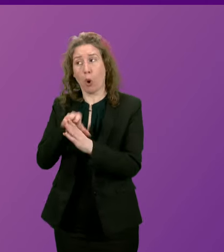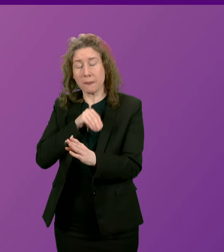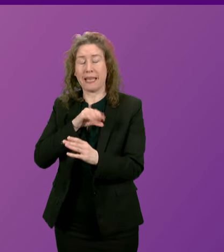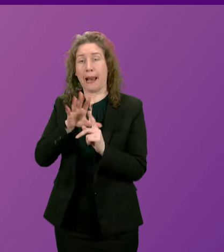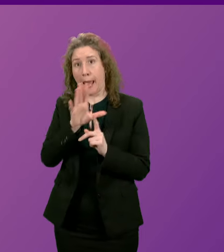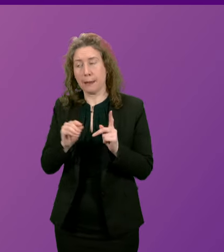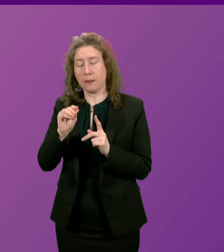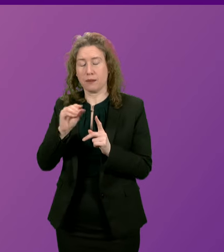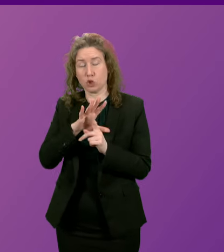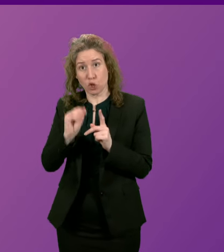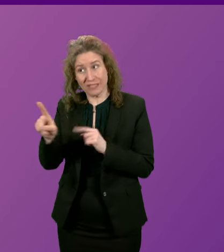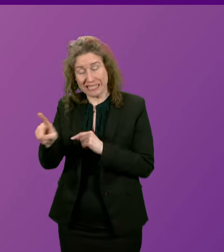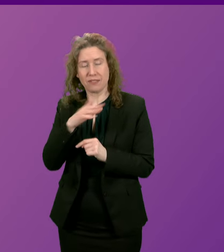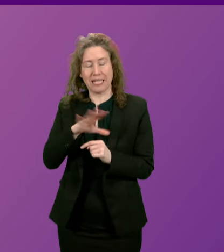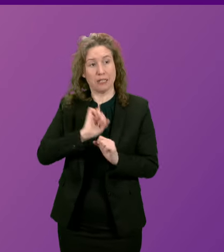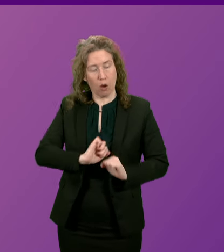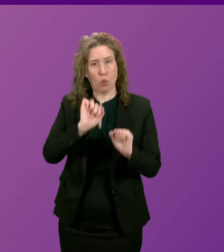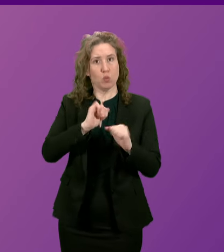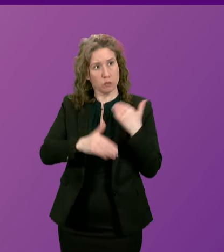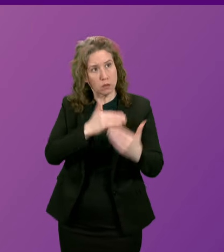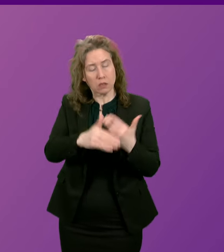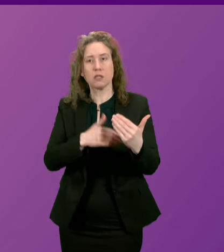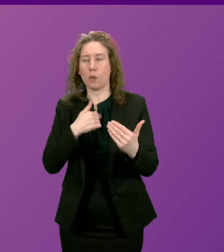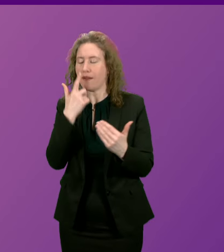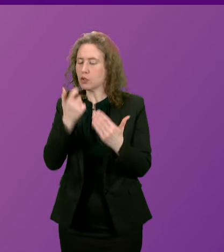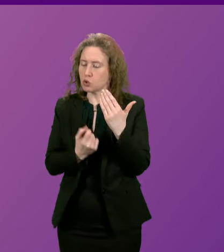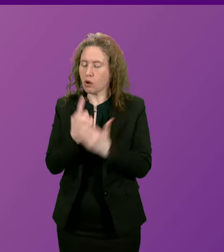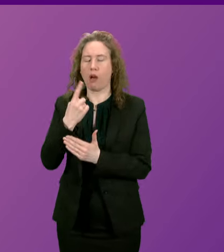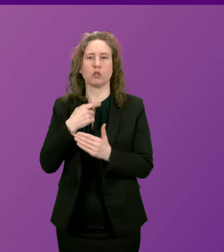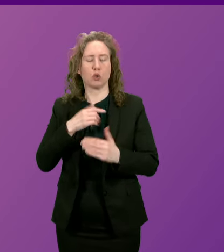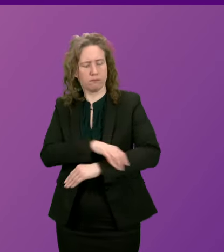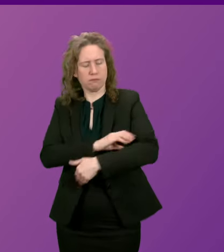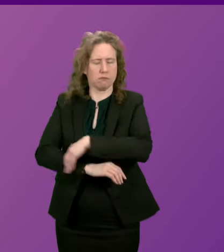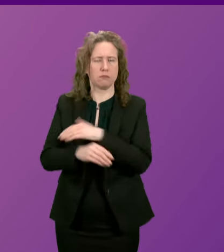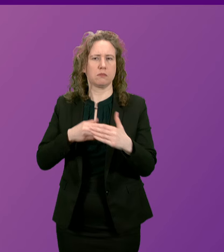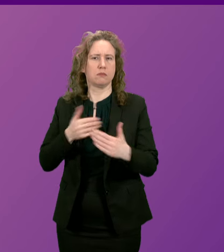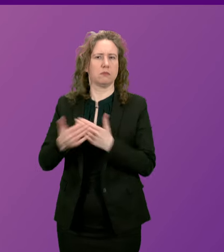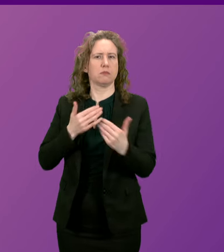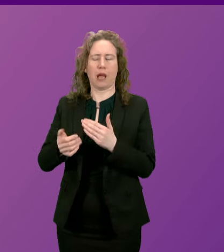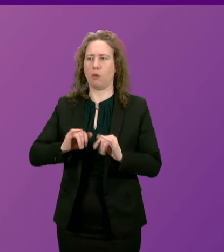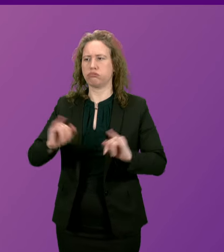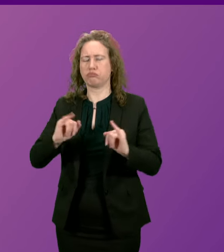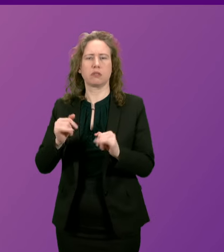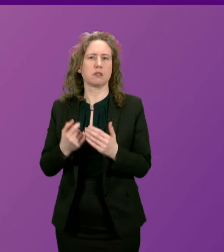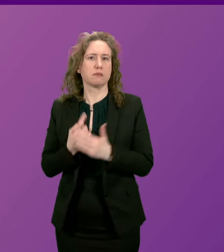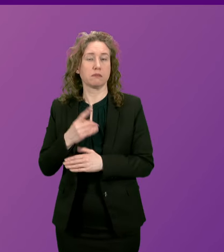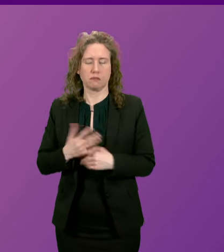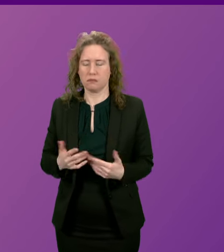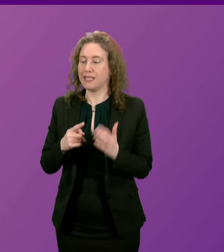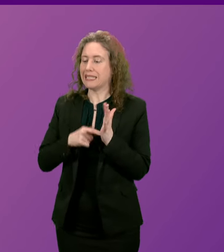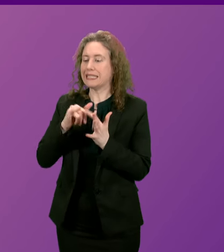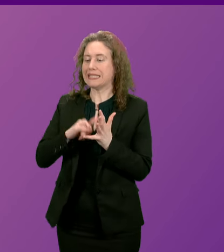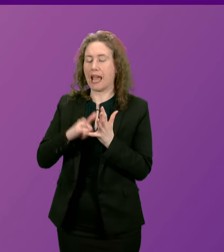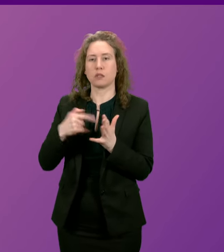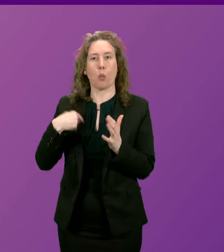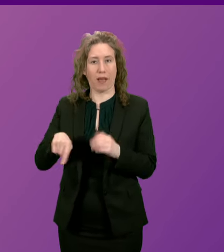spending plans so we have a chance to tackle as I say what is the biggest challenge our planet faces Tess White thank you you're presiding officer